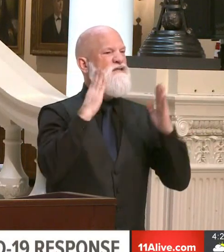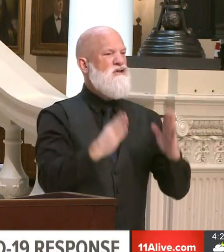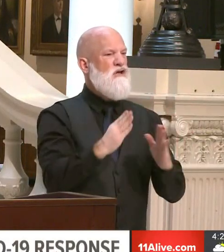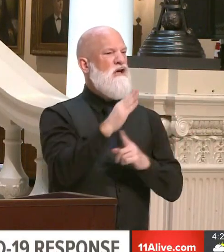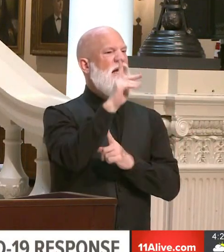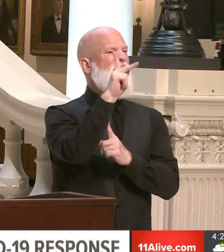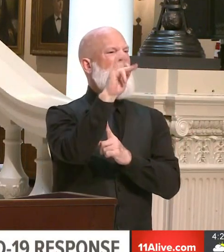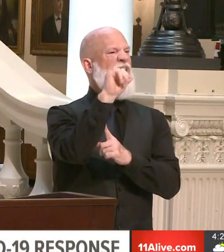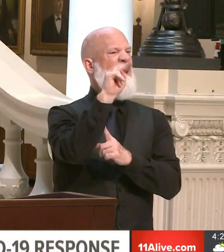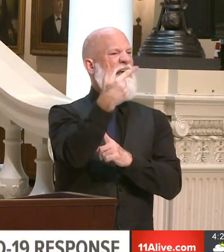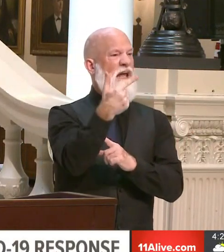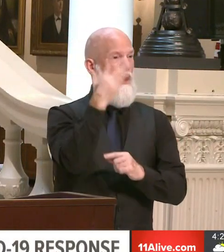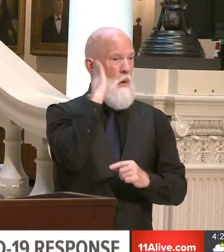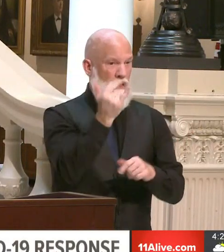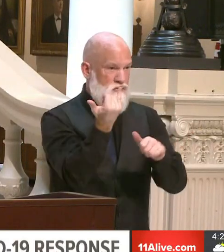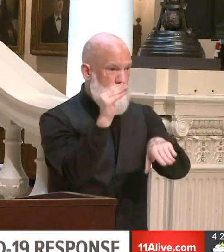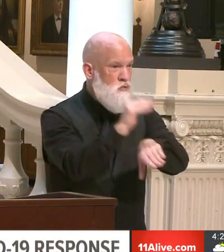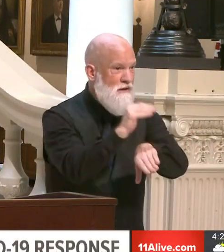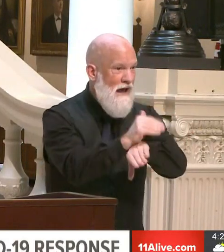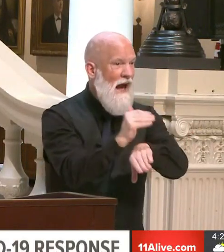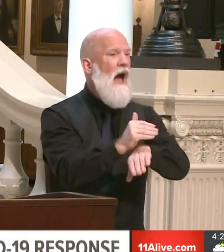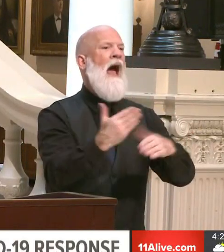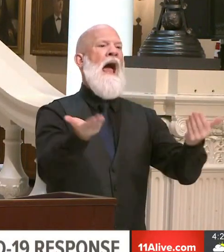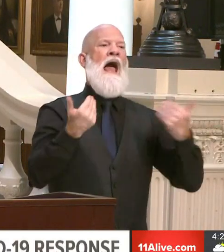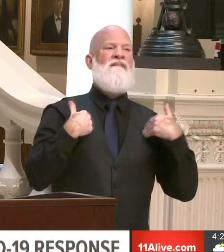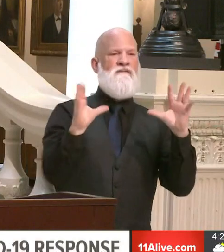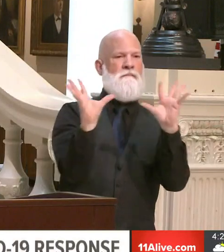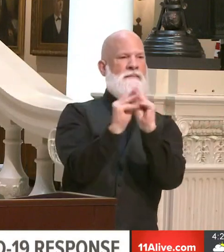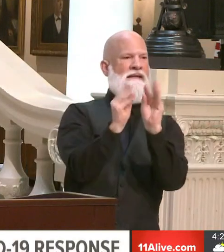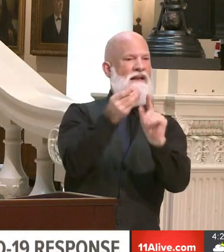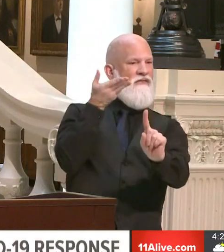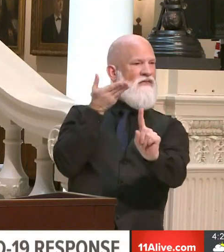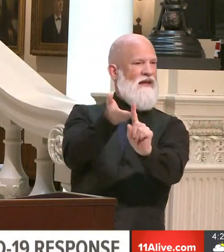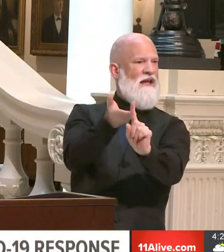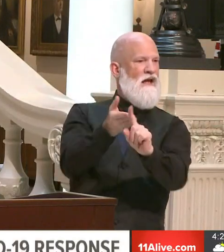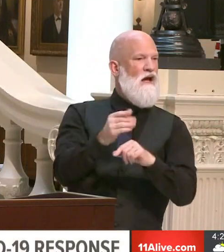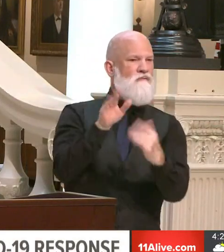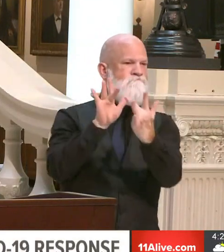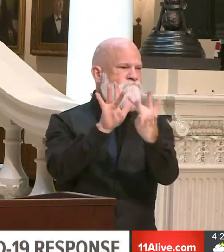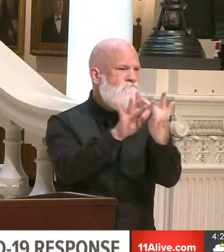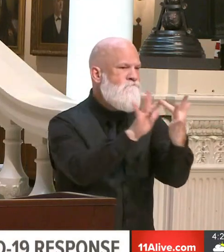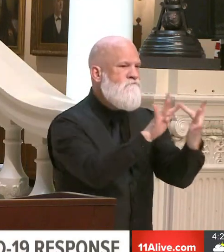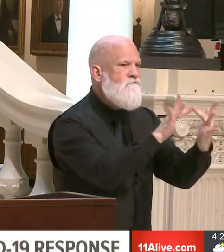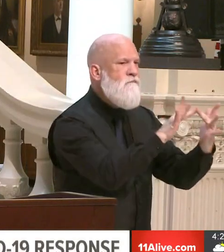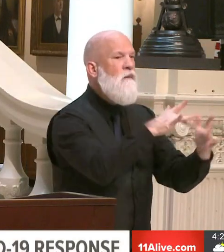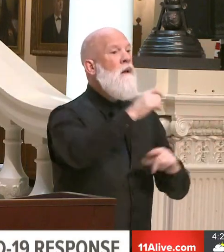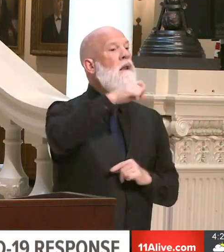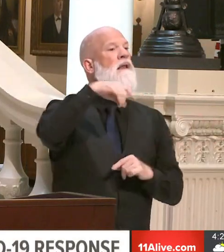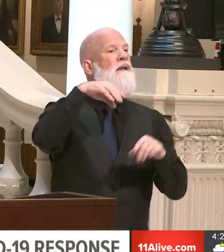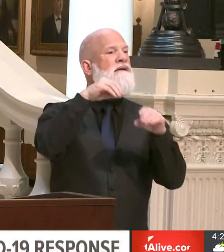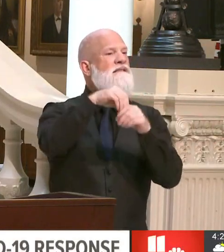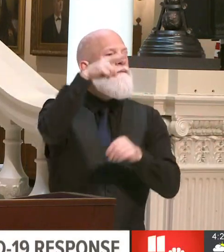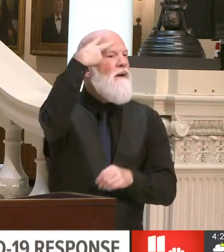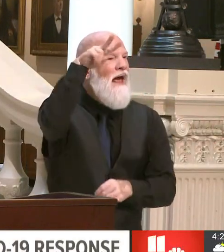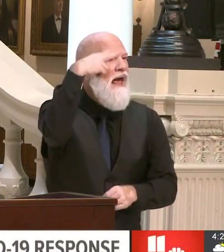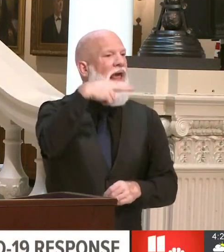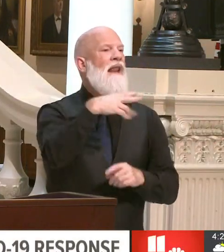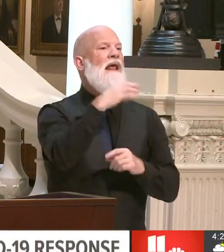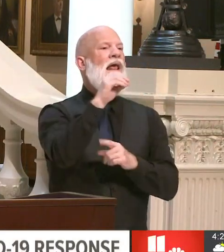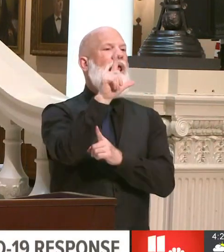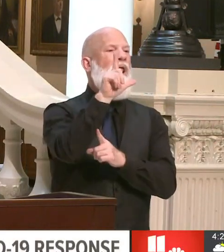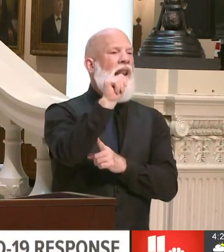media. He continues to do outreach to that community, which was where we saw the spike in cases.